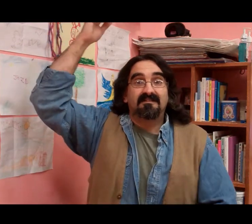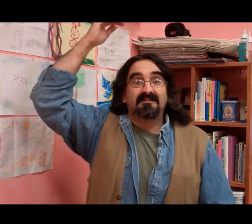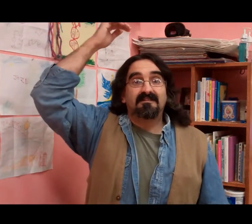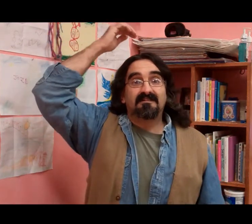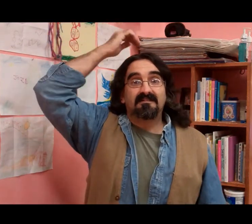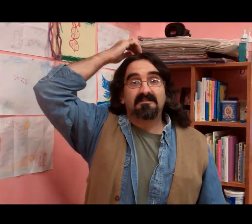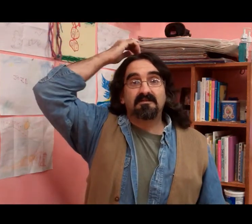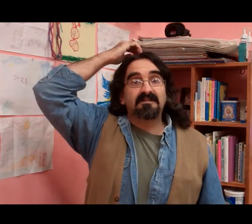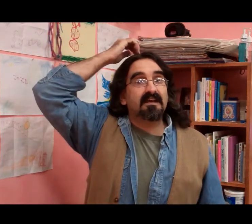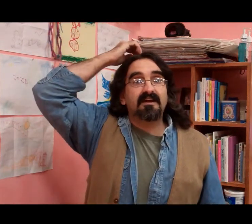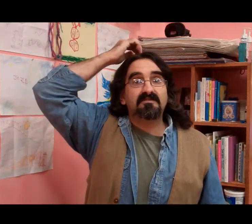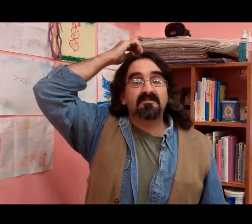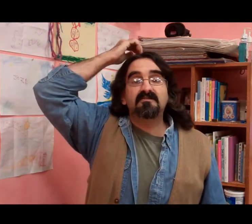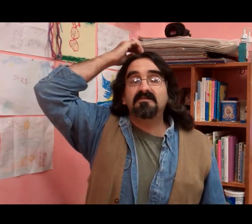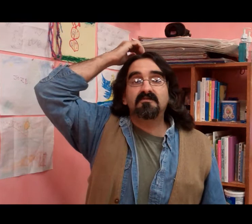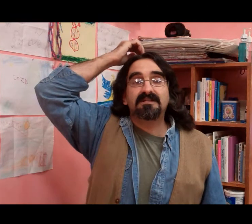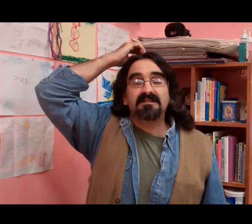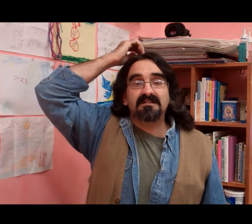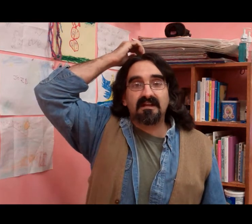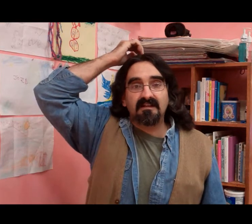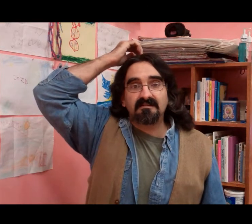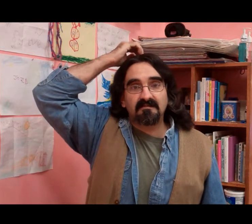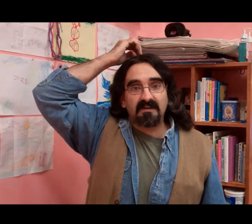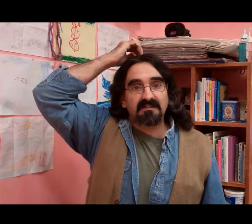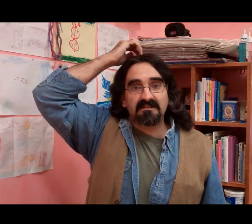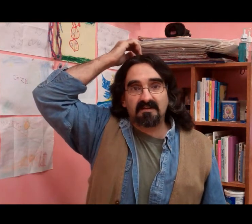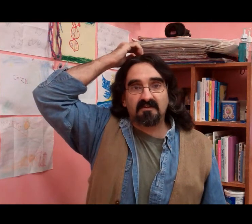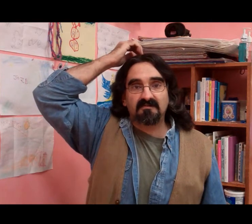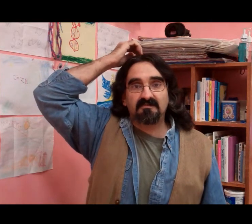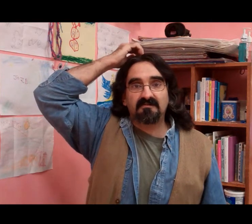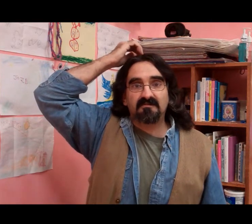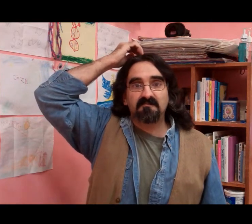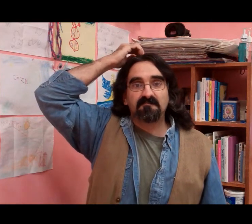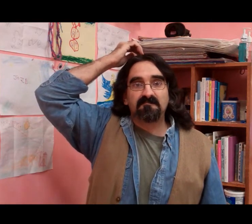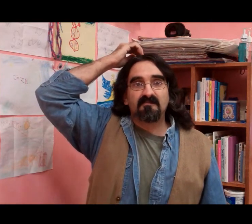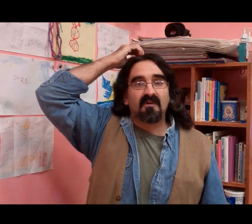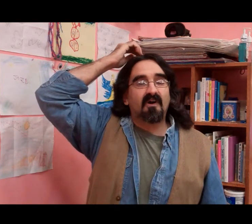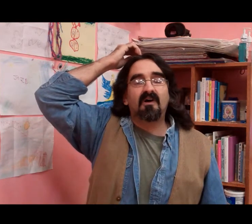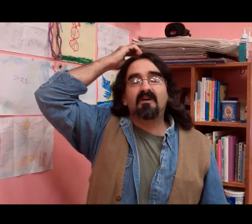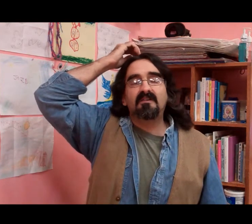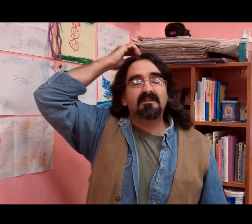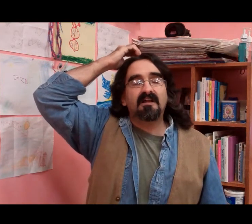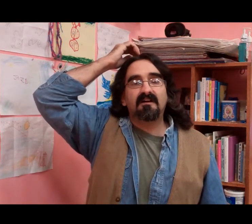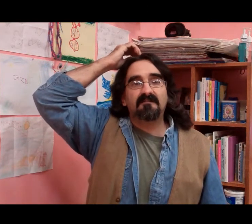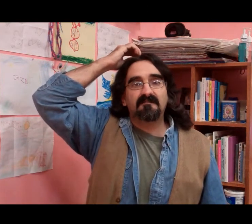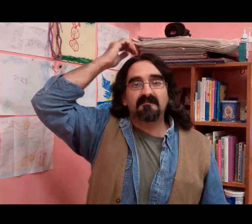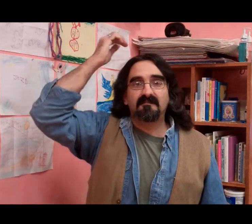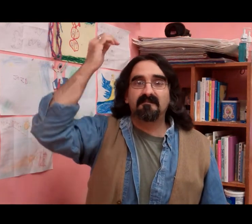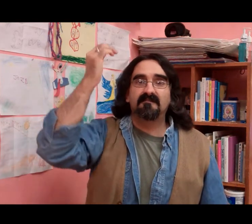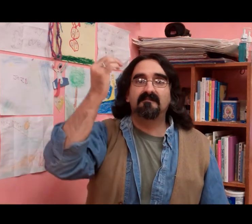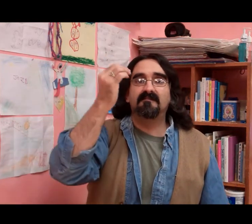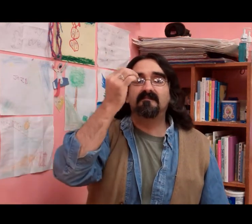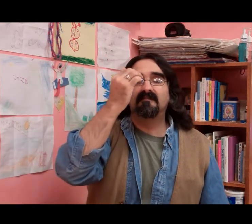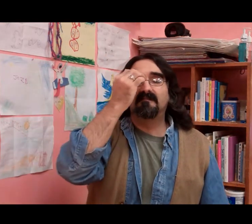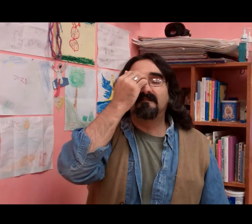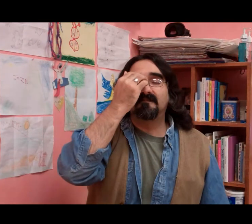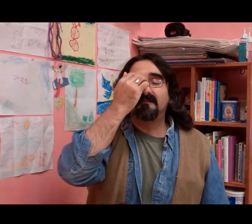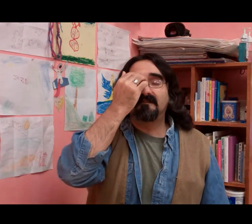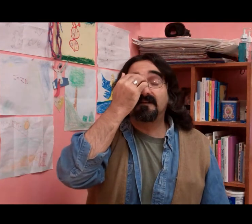So today I choose to extend to myself all the love and